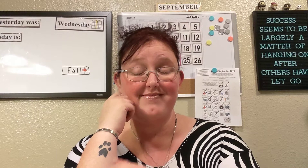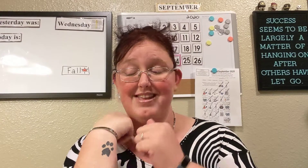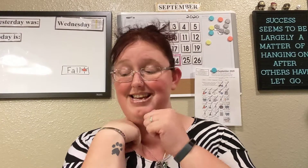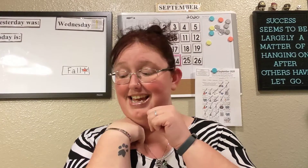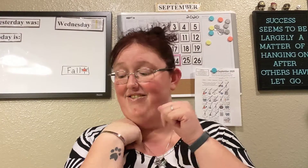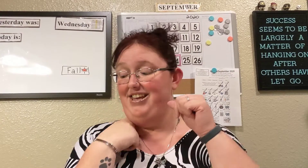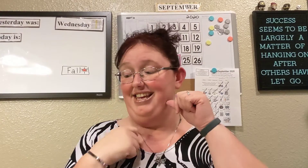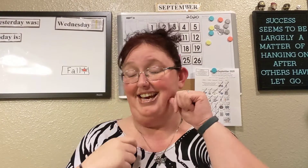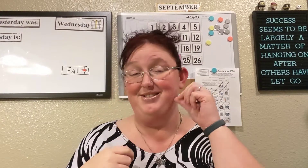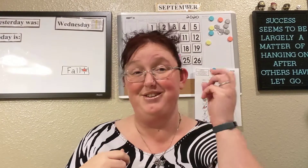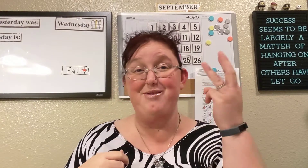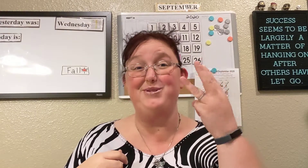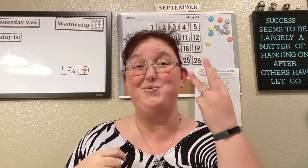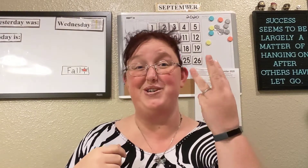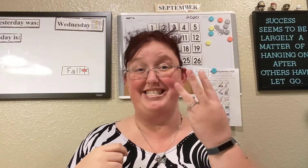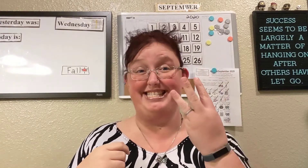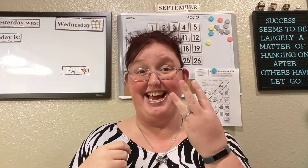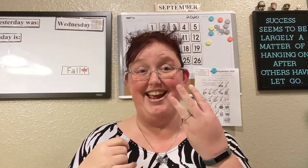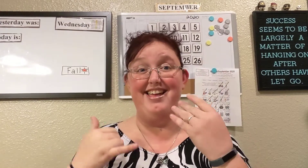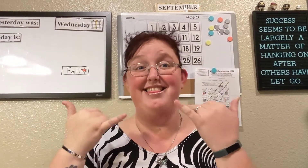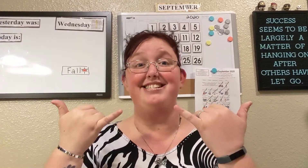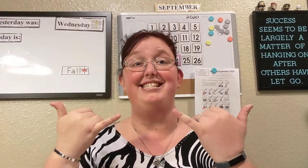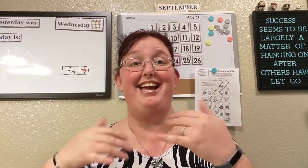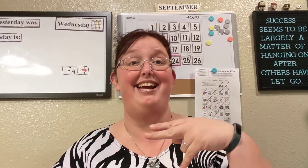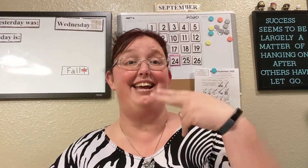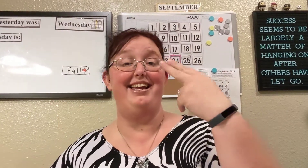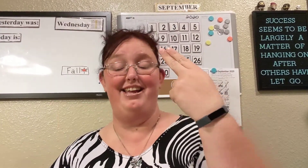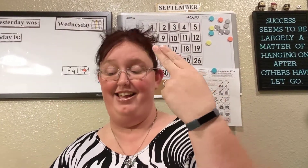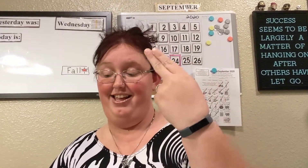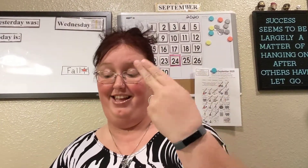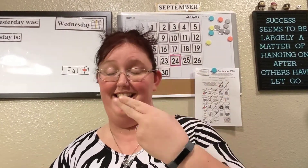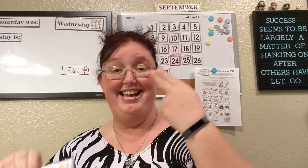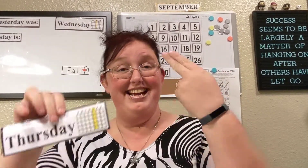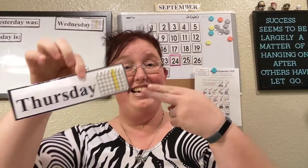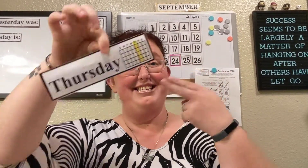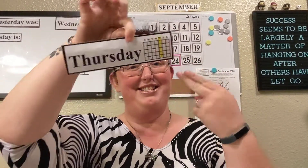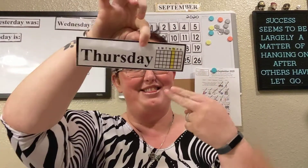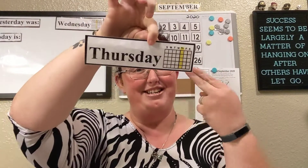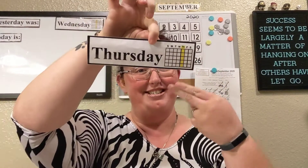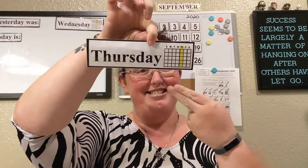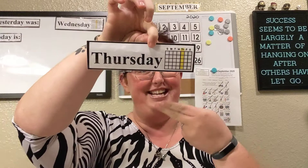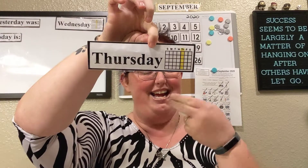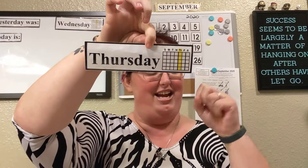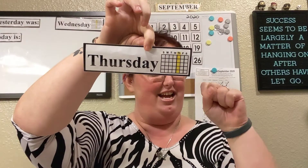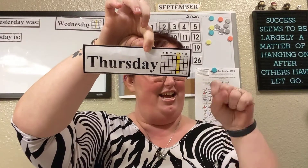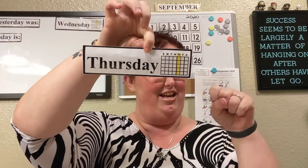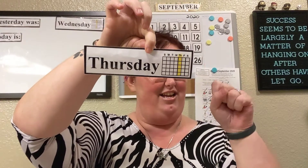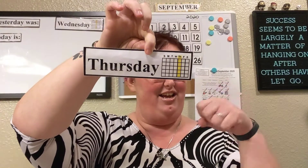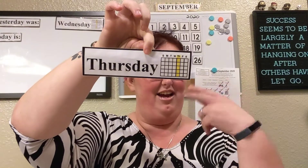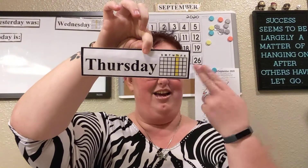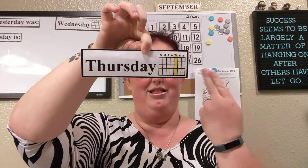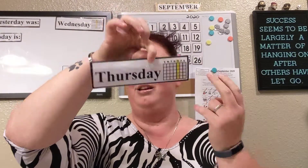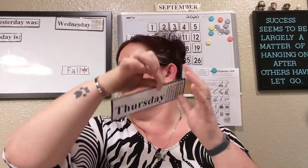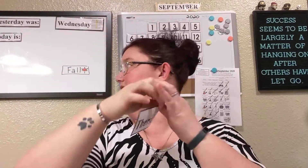If yesterday was Wednesday, then today is Thursday. Yeah, Thursday.